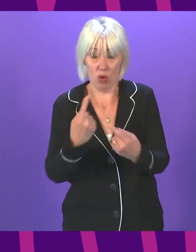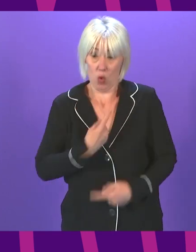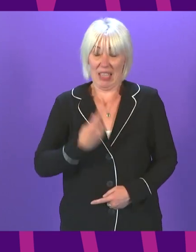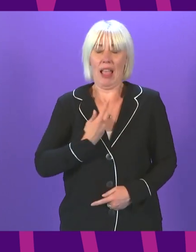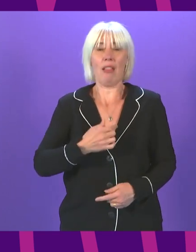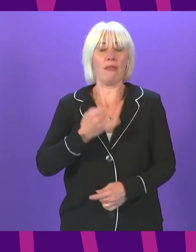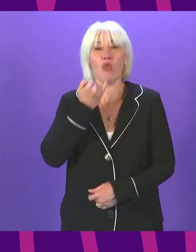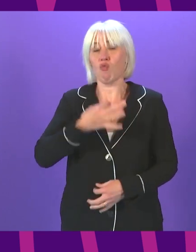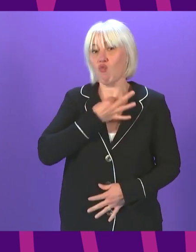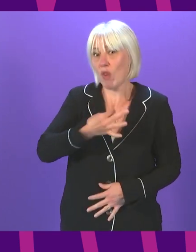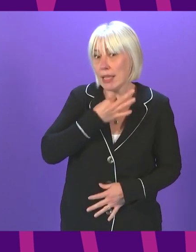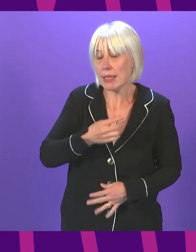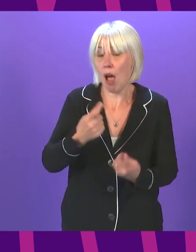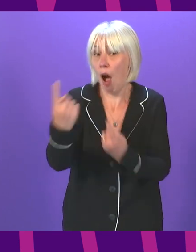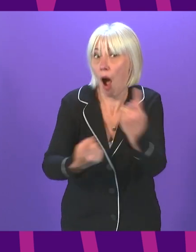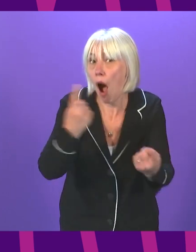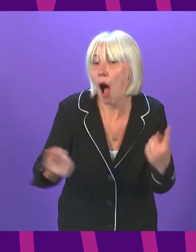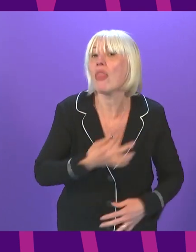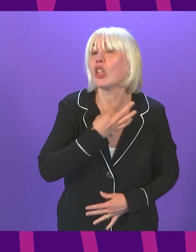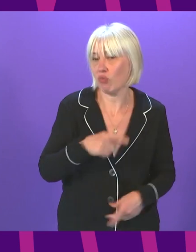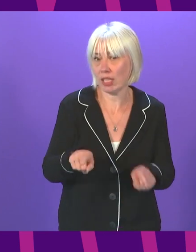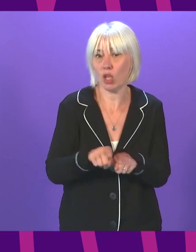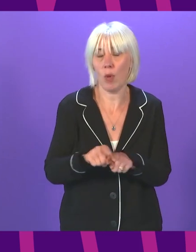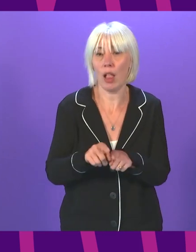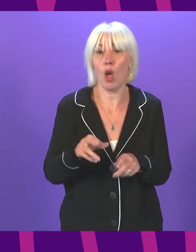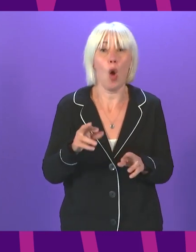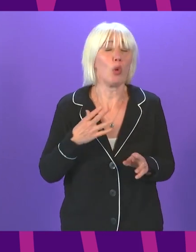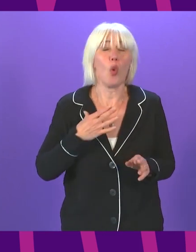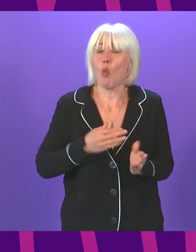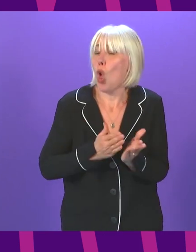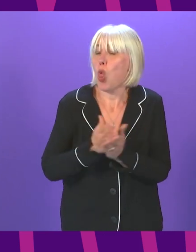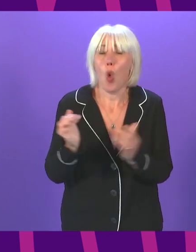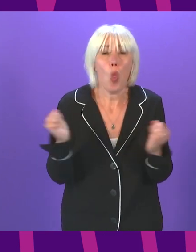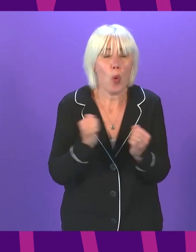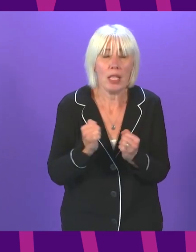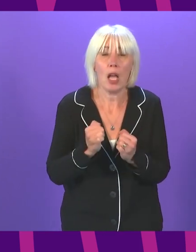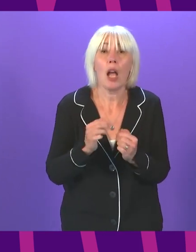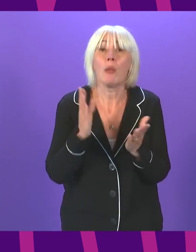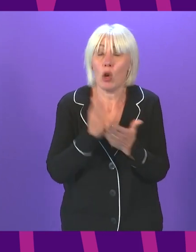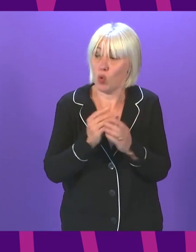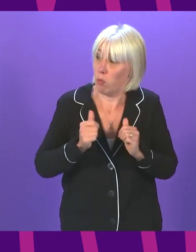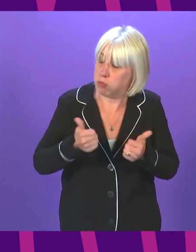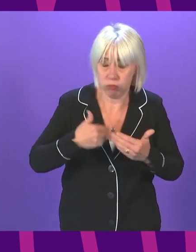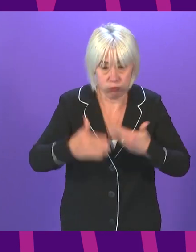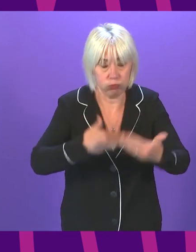likely that we can make it through the winter without having to reintroduce some restrictions. So to everyone out there who hasn't already had their JAGs,